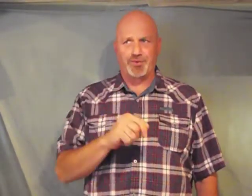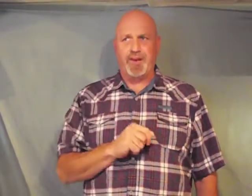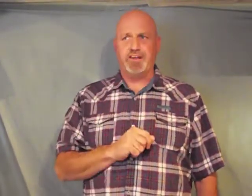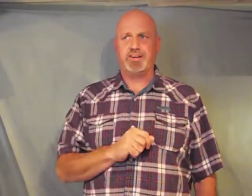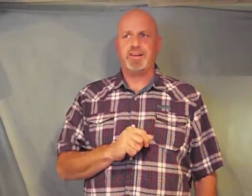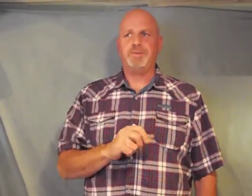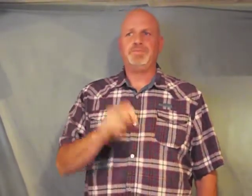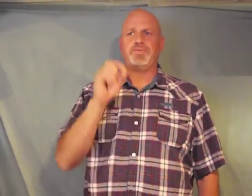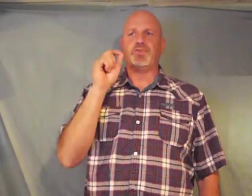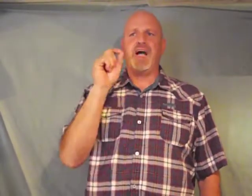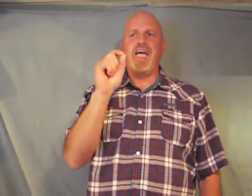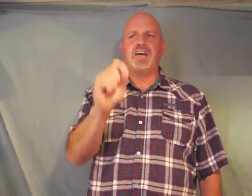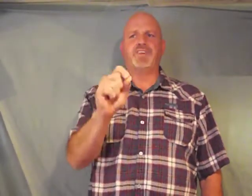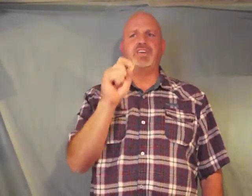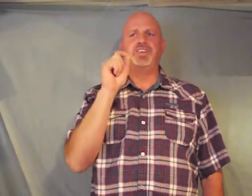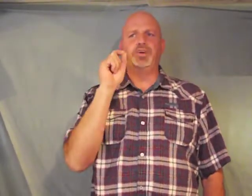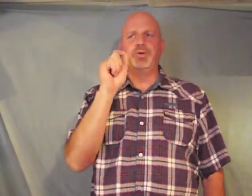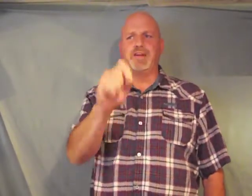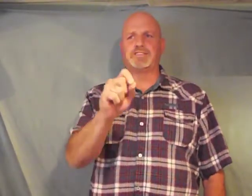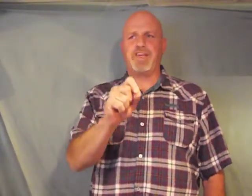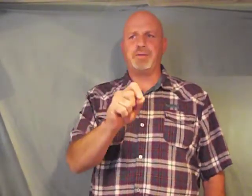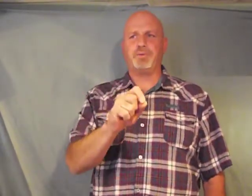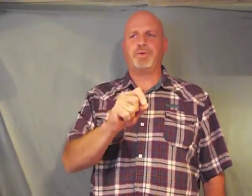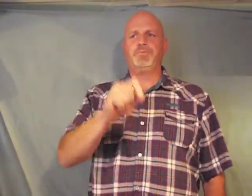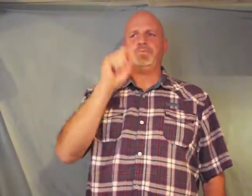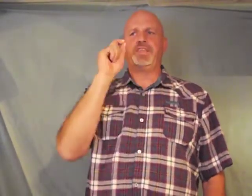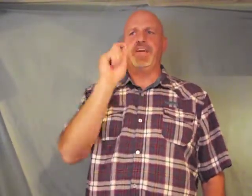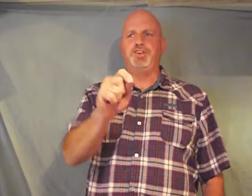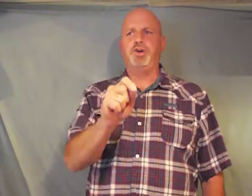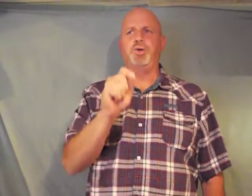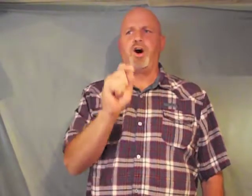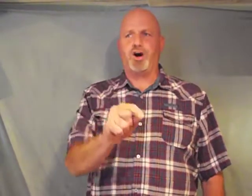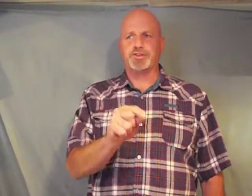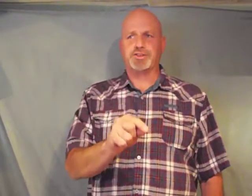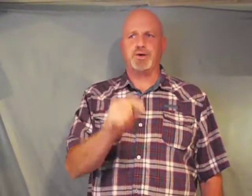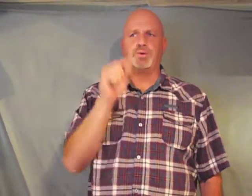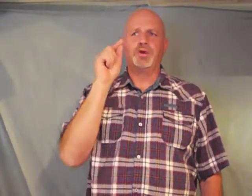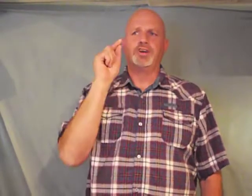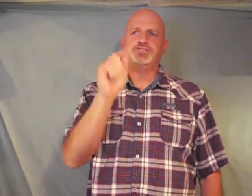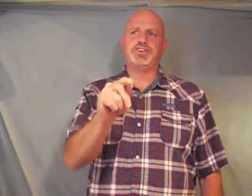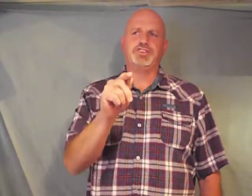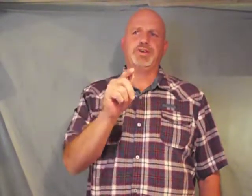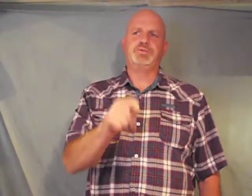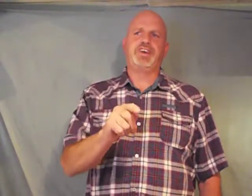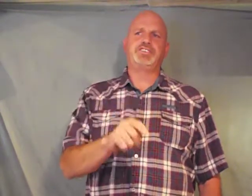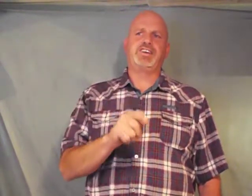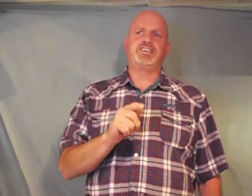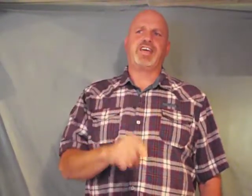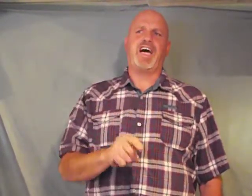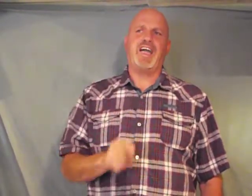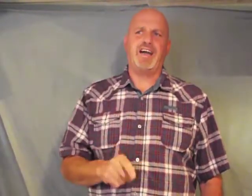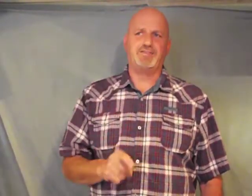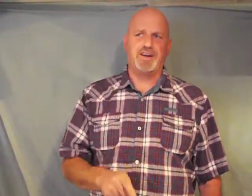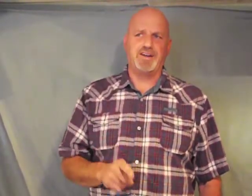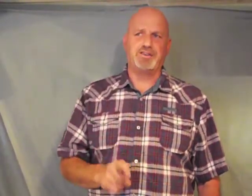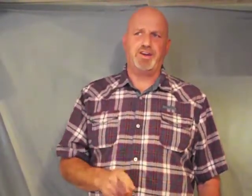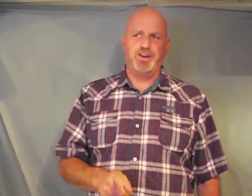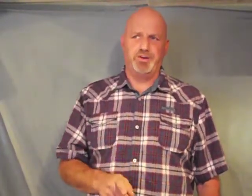feet for I have given you an example that you also should do just as I have done to you